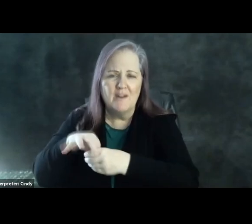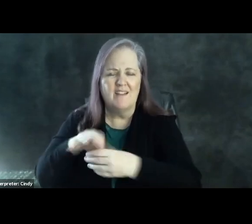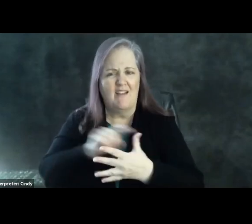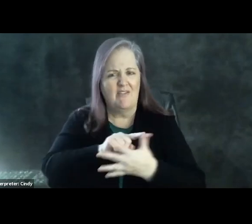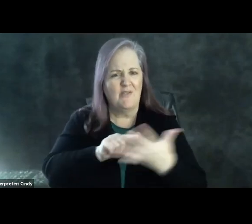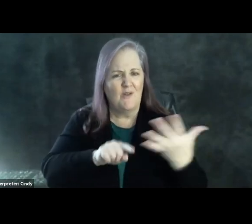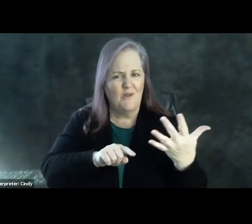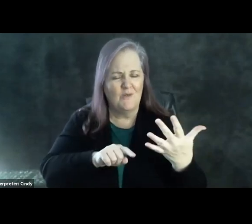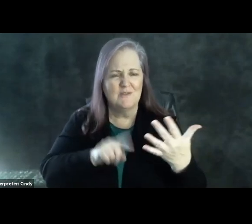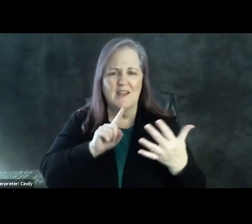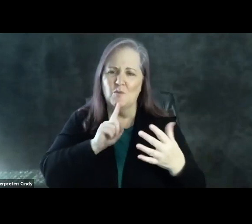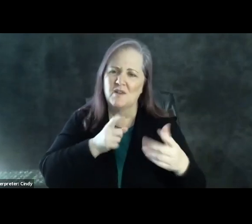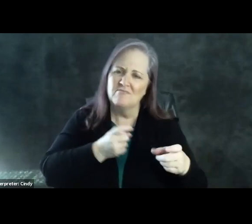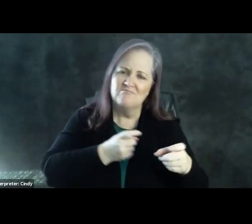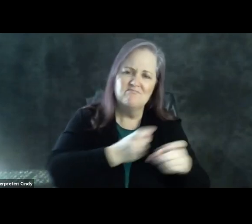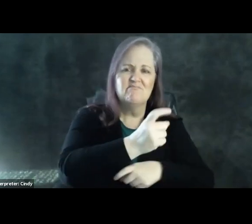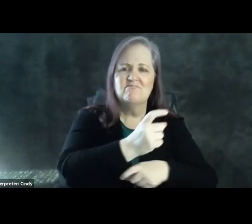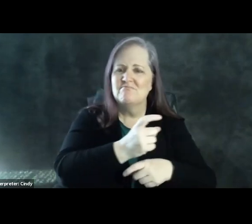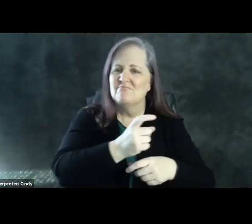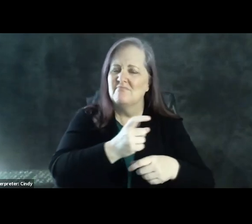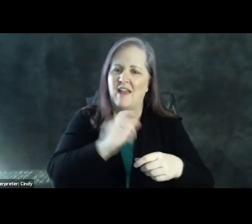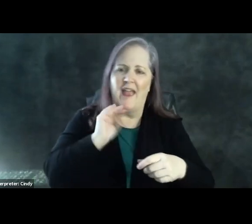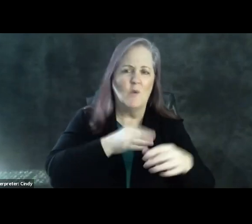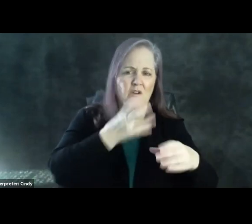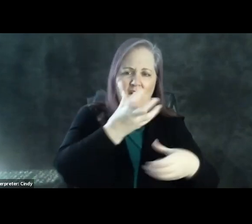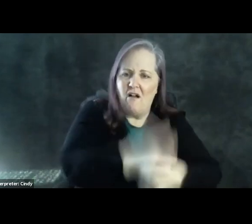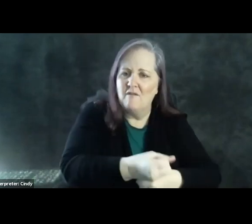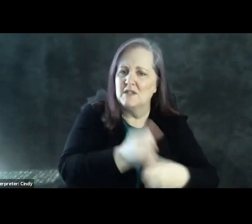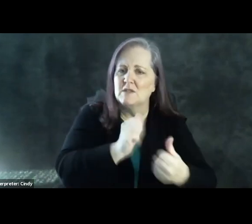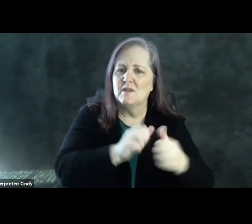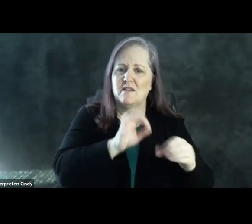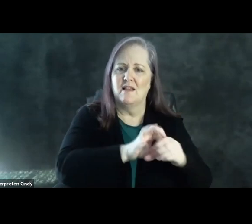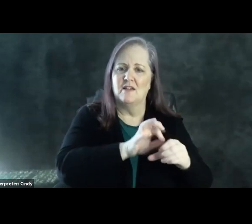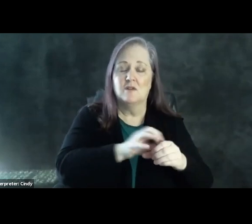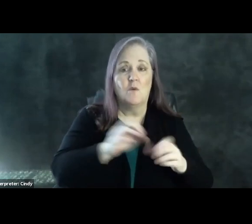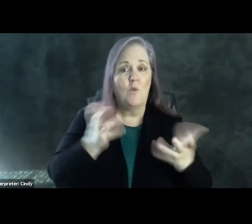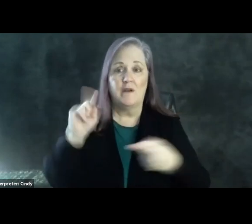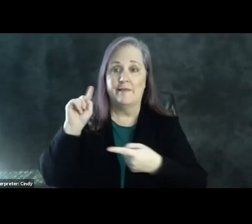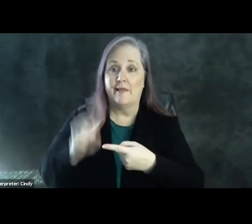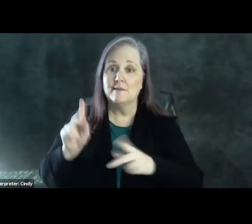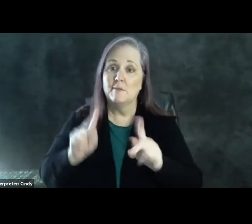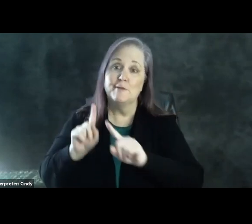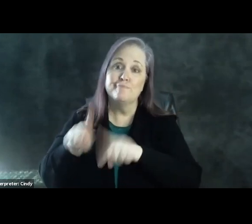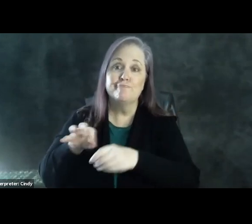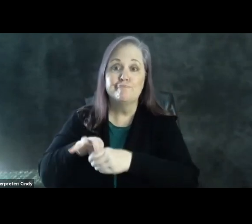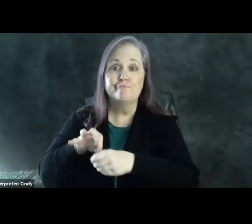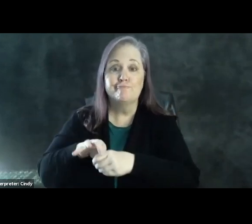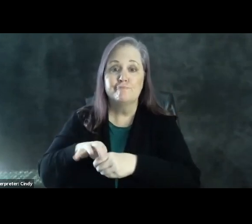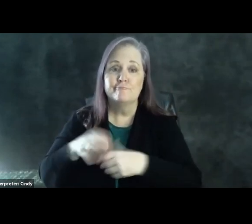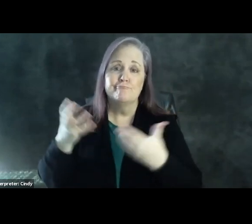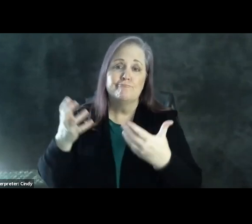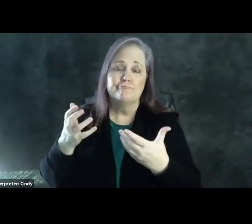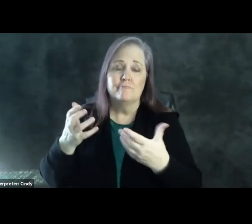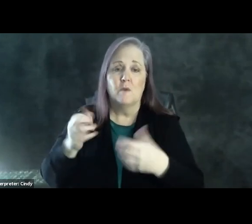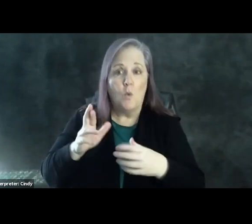confidence in the election itself and potentially depress turnout or make people concerned about the